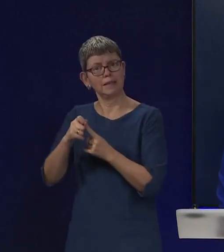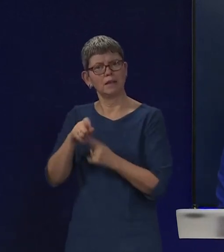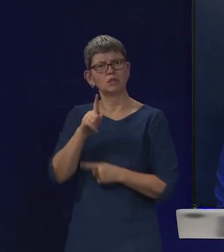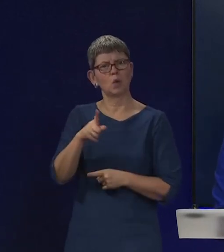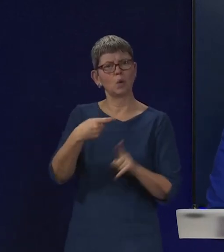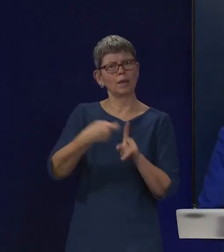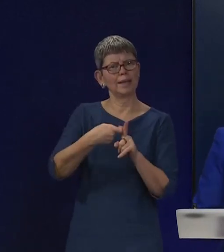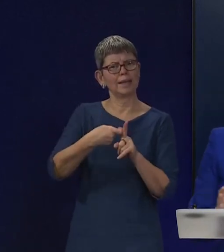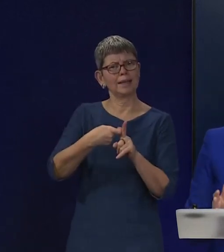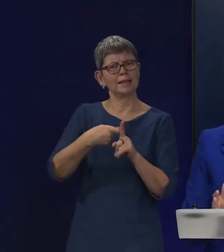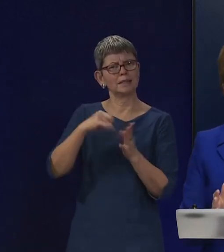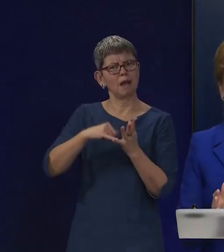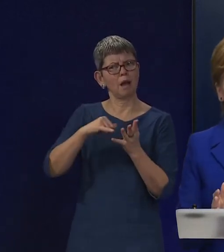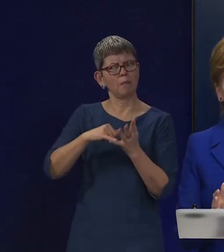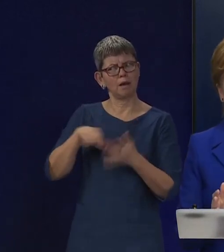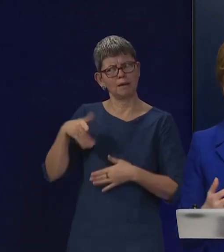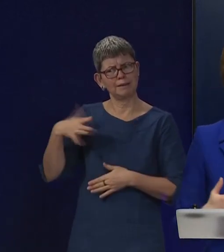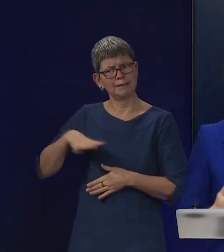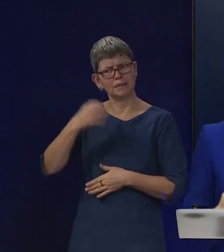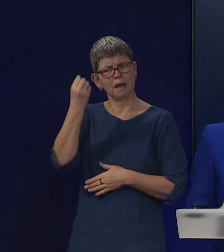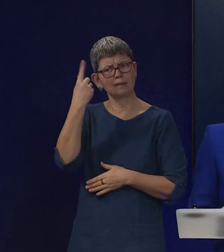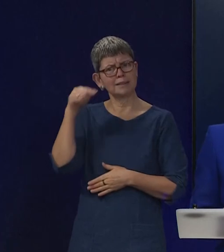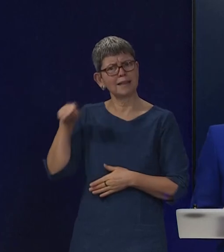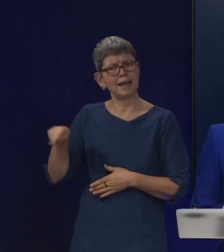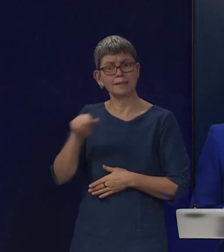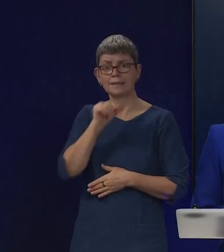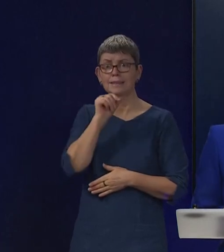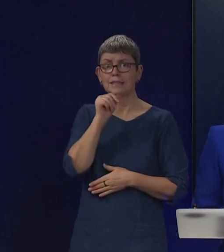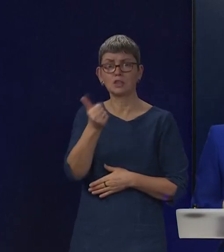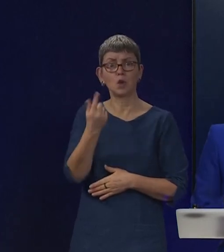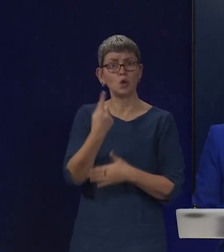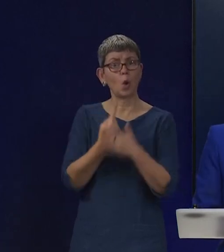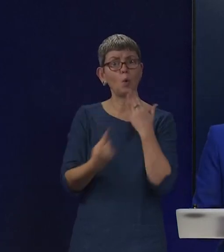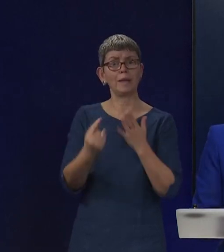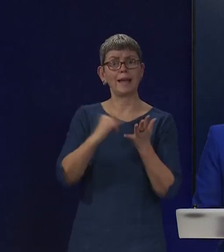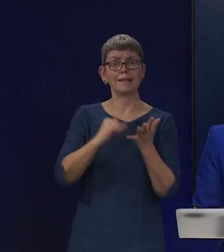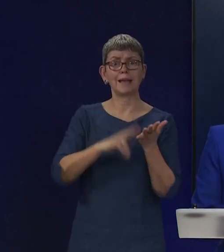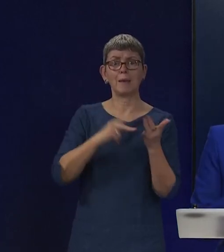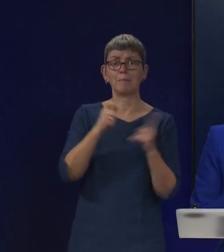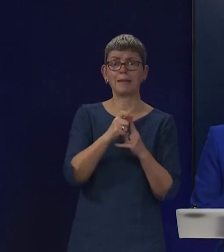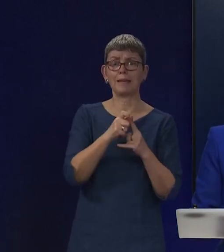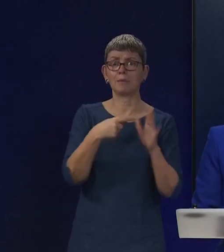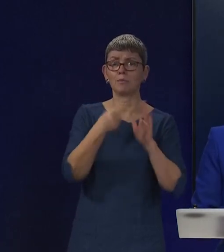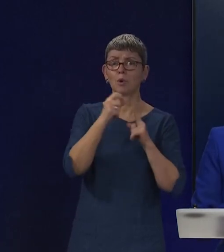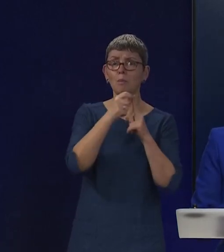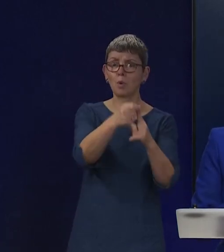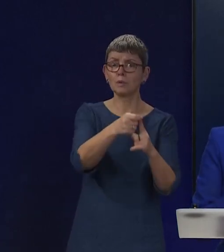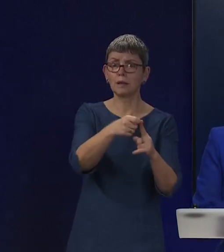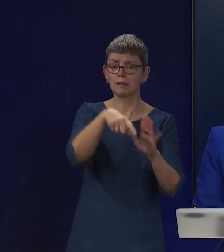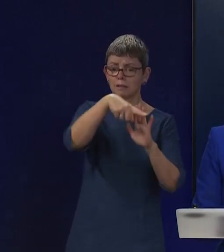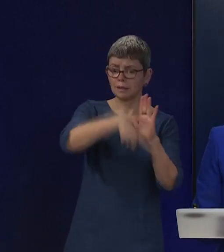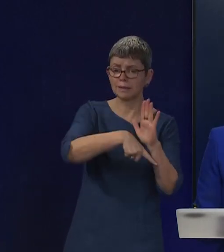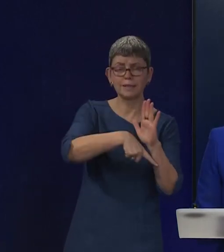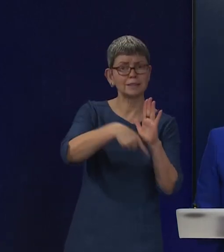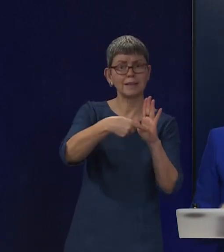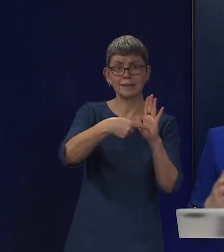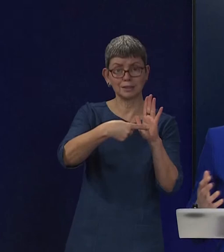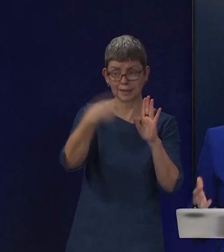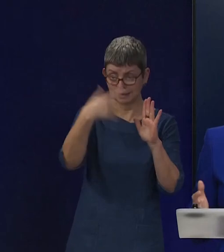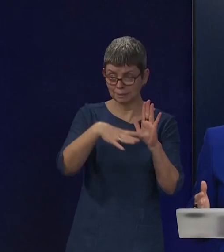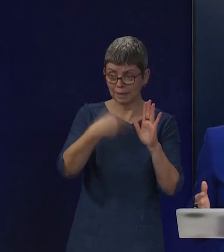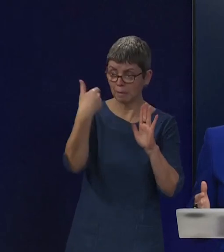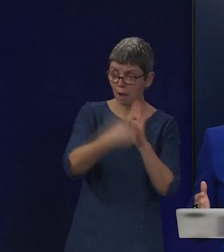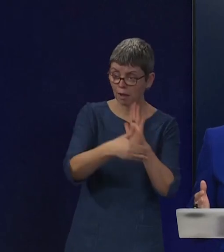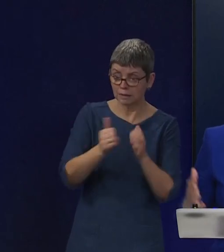Starmer, he needs to understand that this is not simply a proposal that's been passed by the SNP. This is a proposal, piece of legislation that's been passed